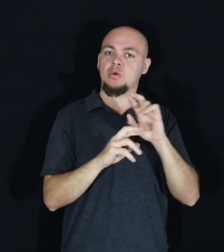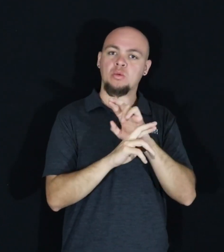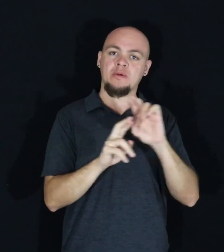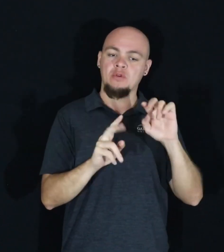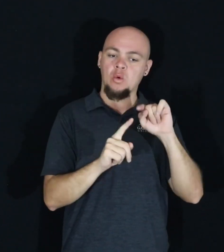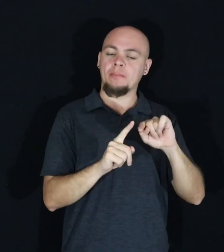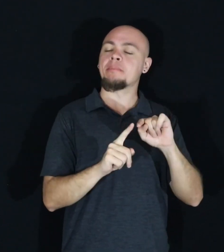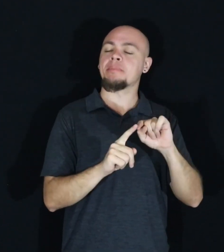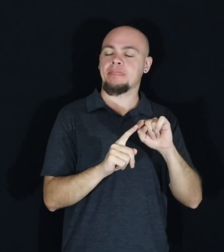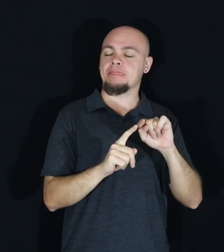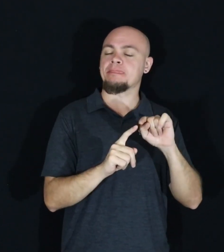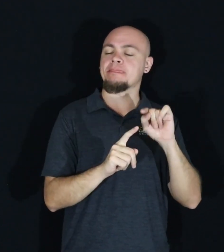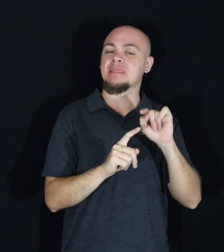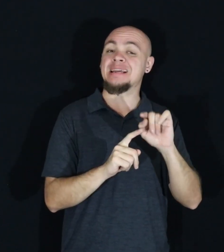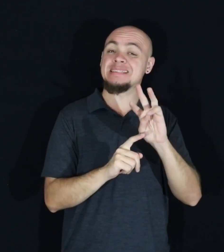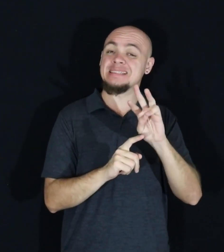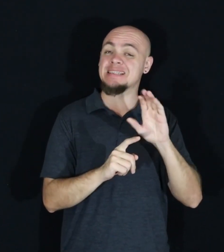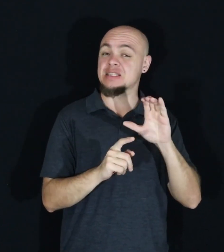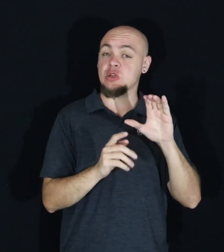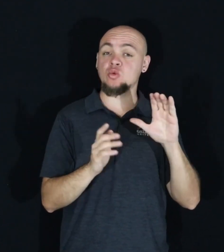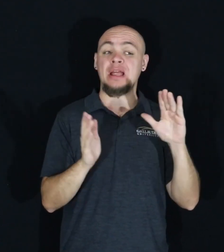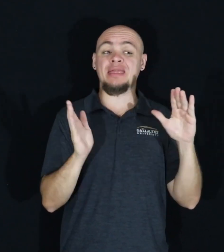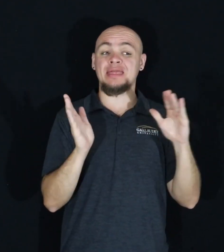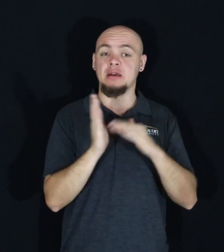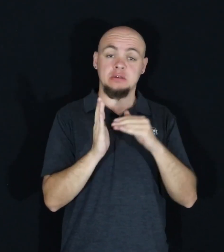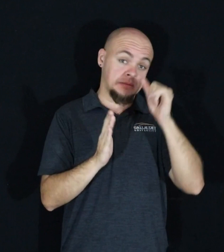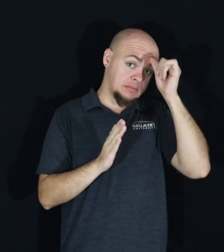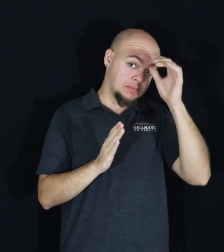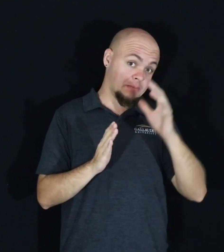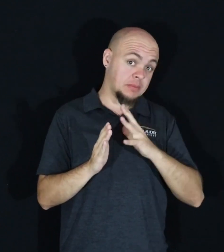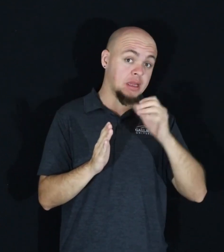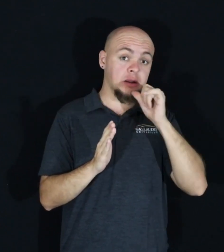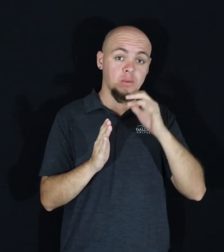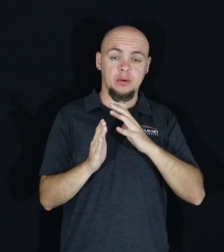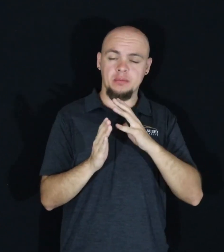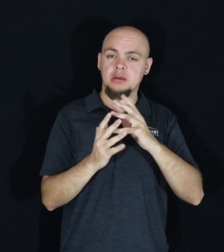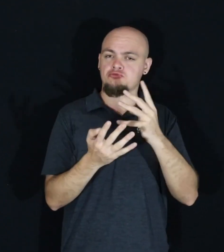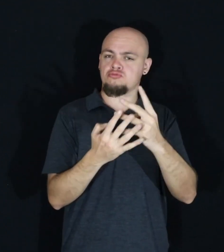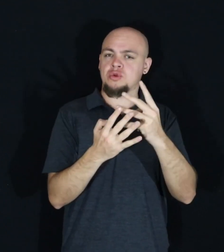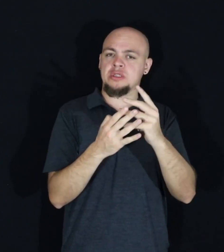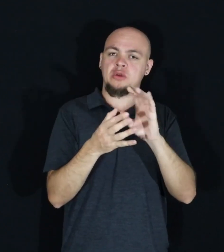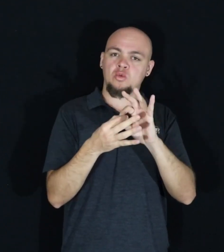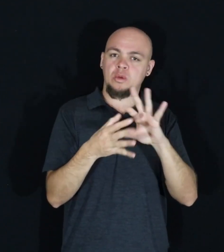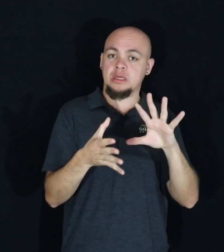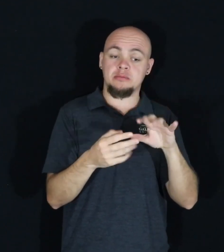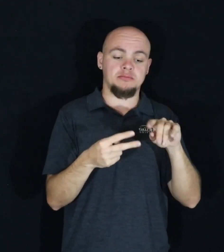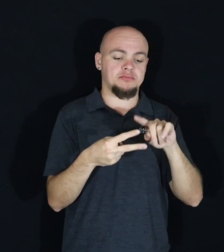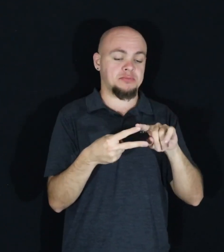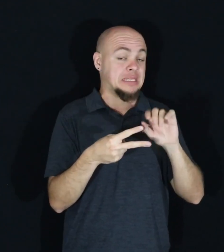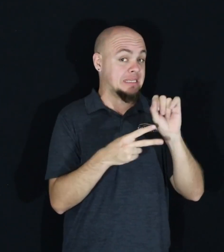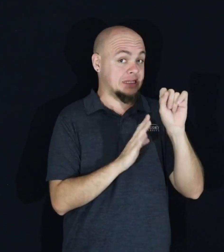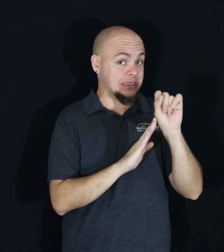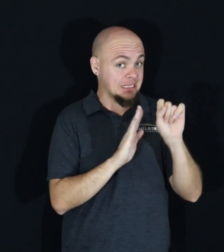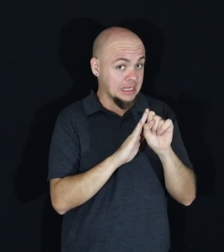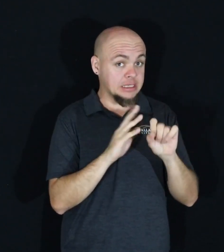600,000 men and women are released from correctional facilities, both state and federal,